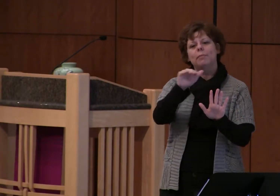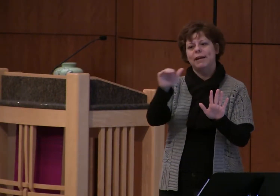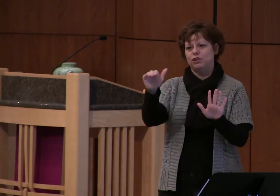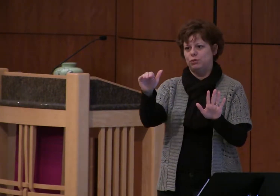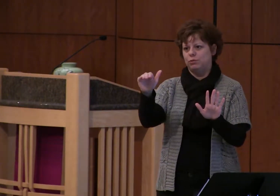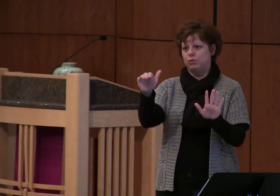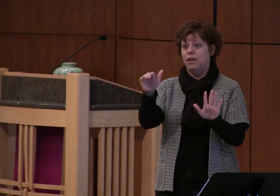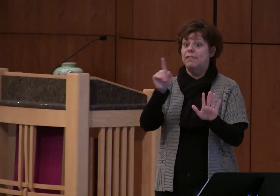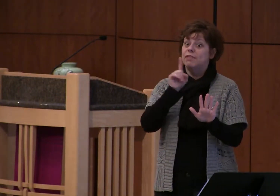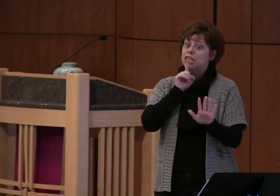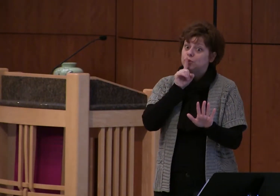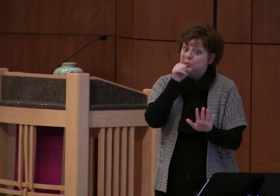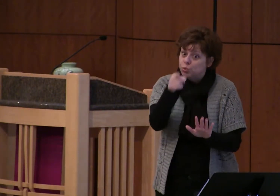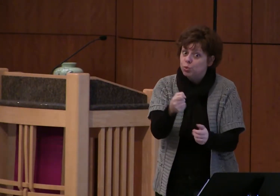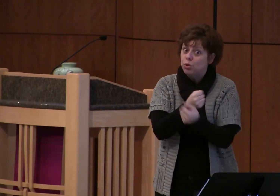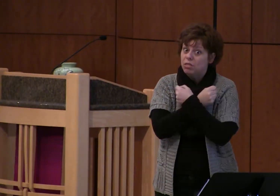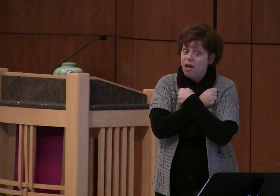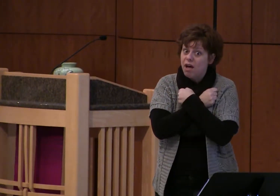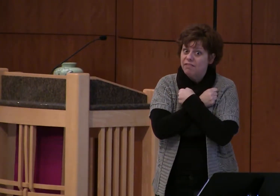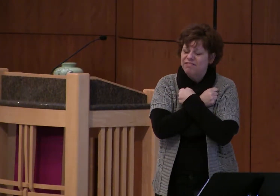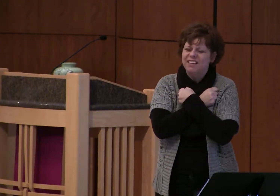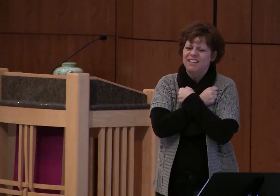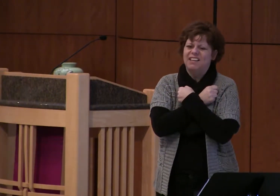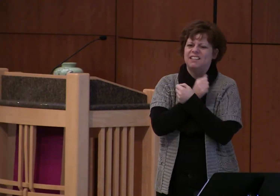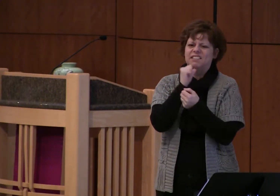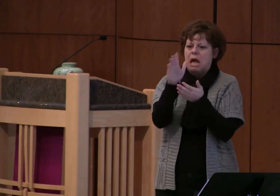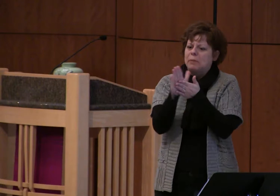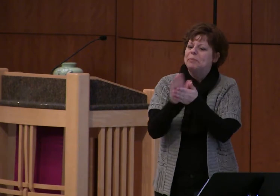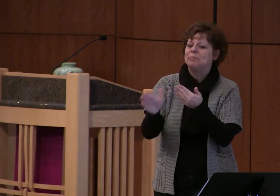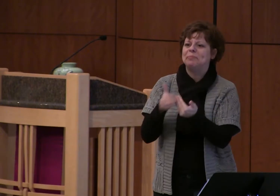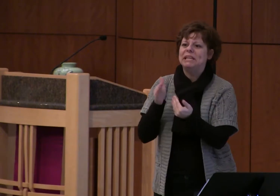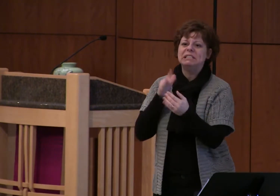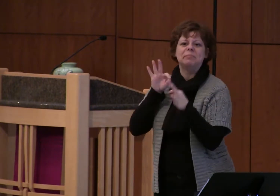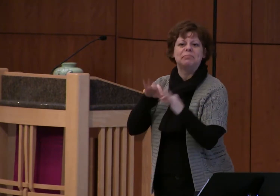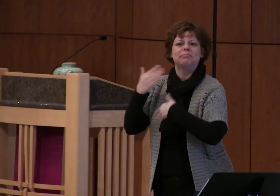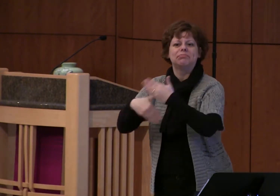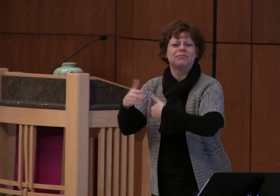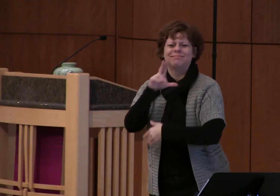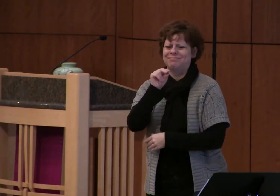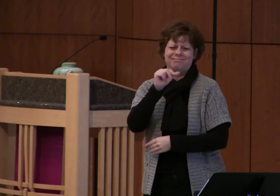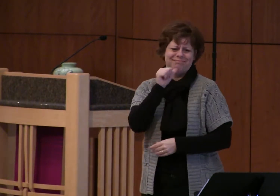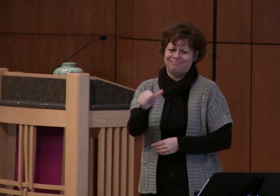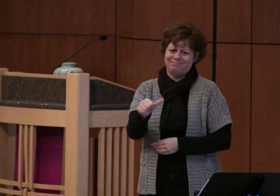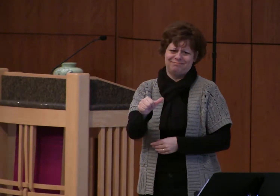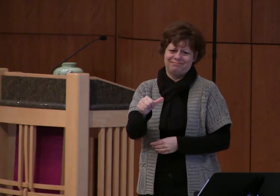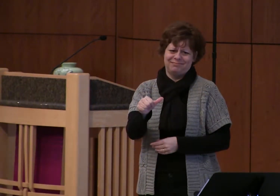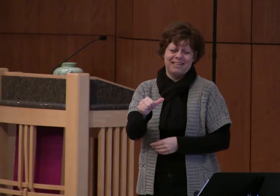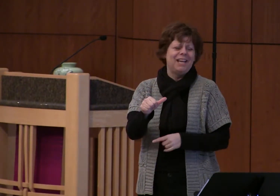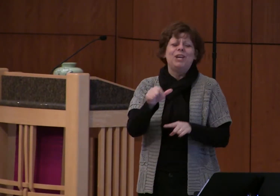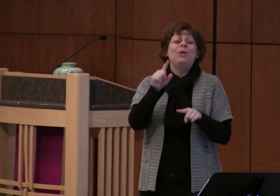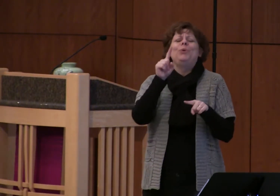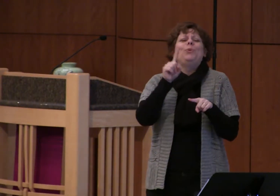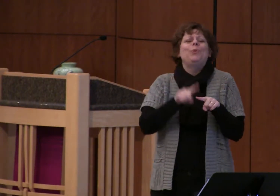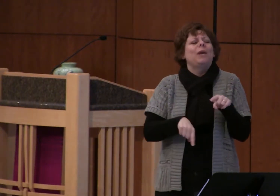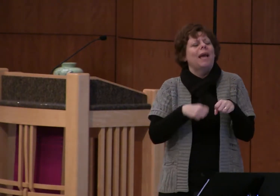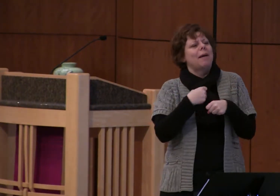true love is messy in fact i don't think there is any way to make a world where true love is